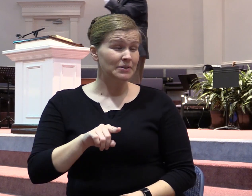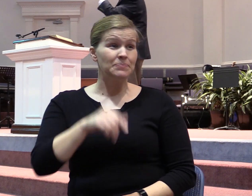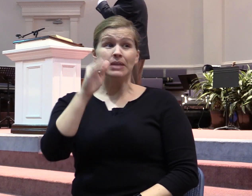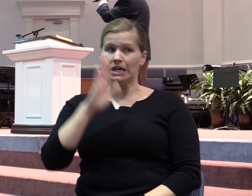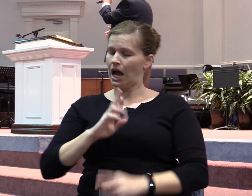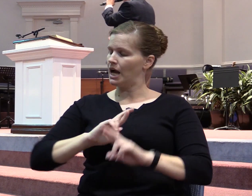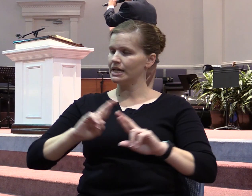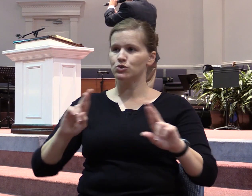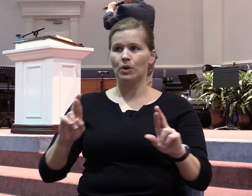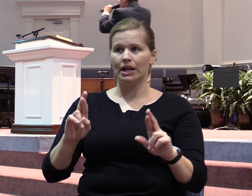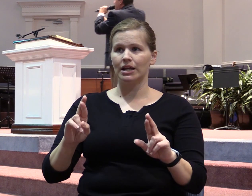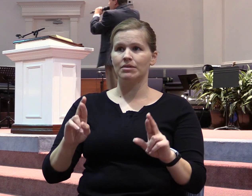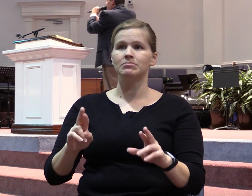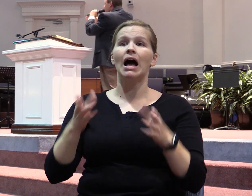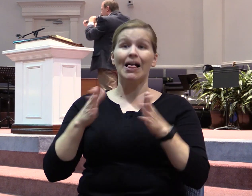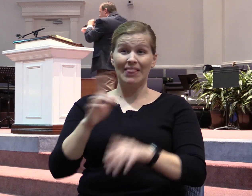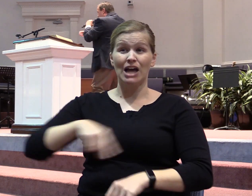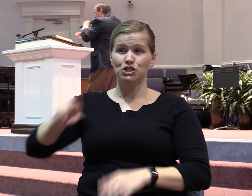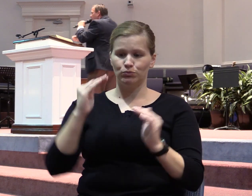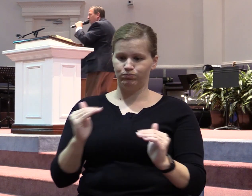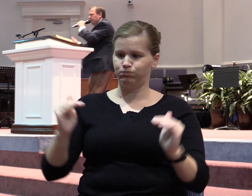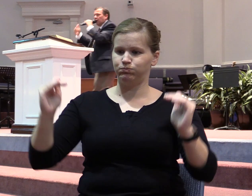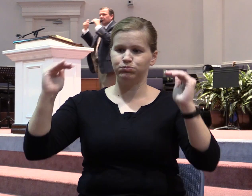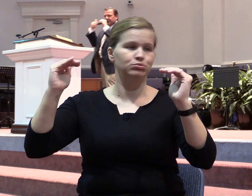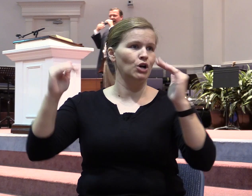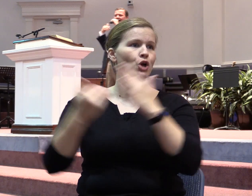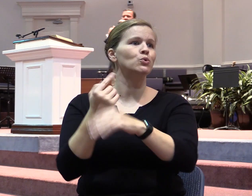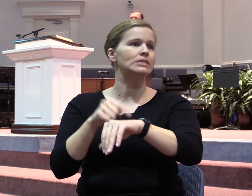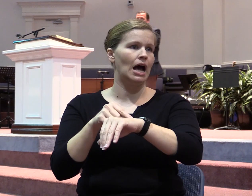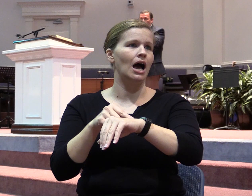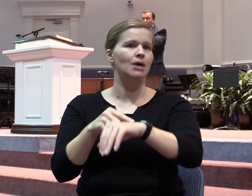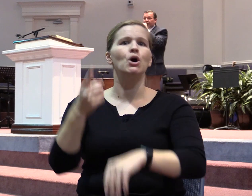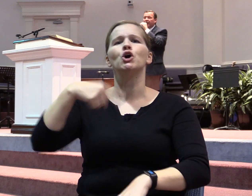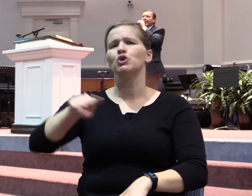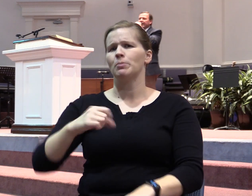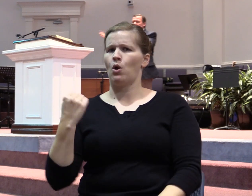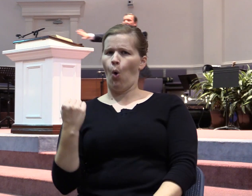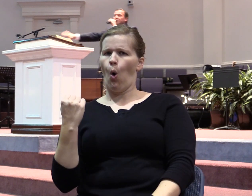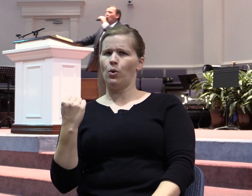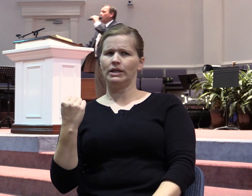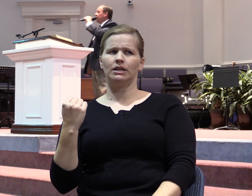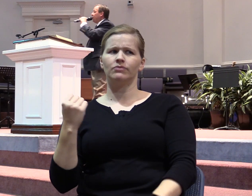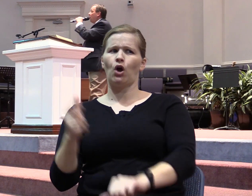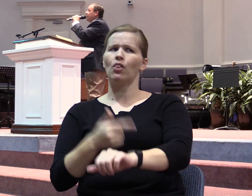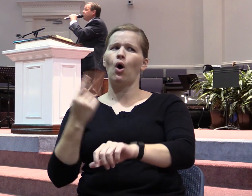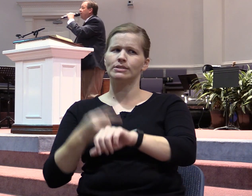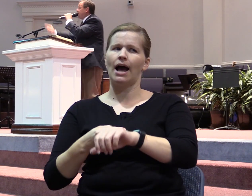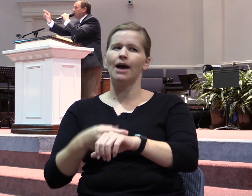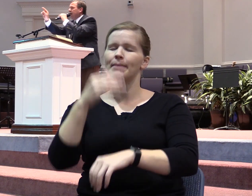ready to let you enter in to your season. He you've been on the sideline walking up. He's about to open a door that you didn't think they would